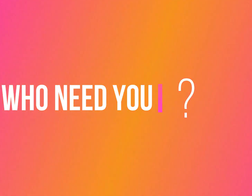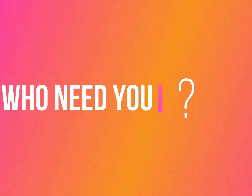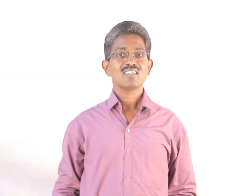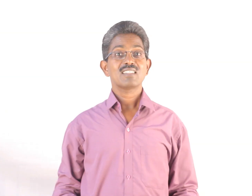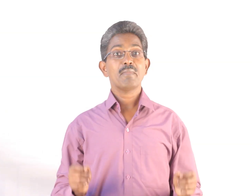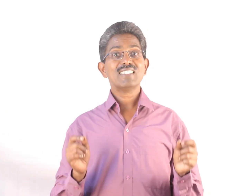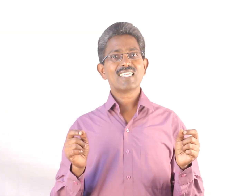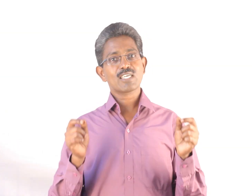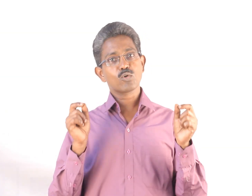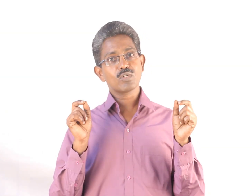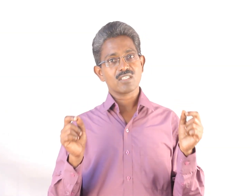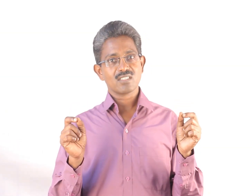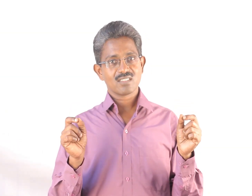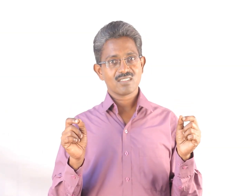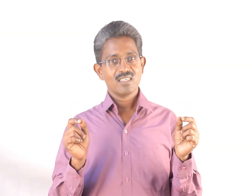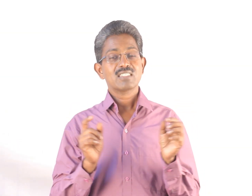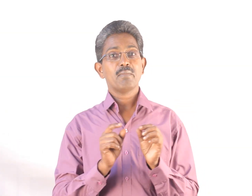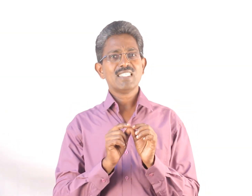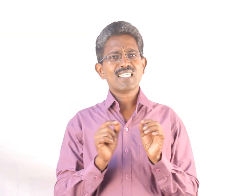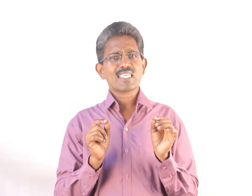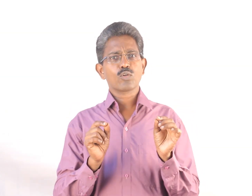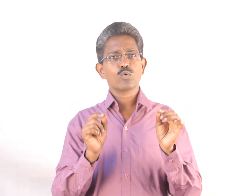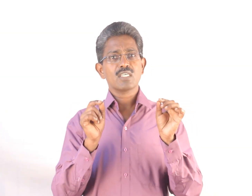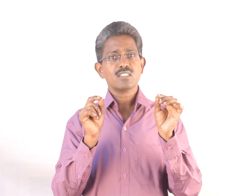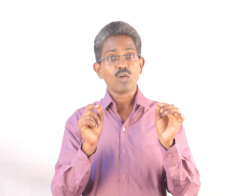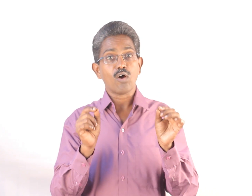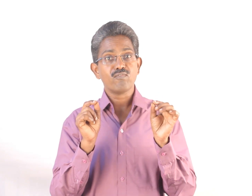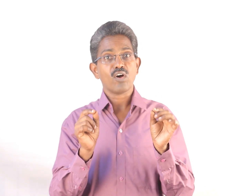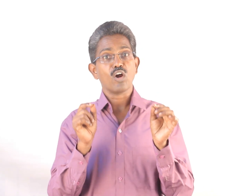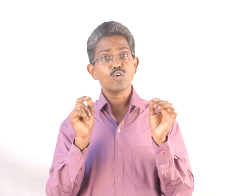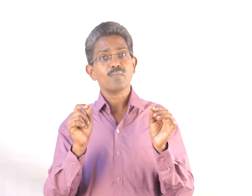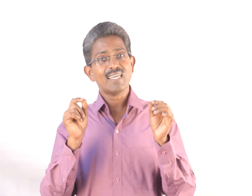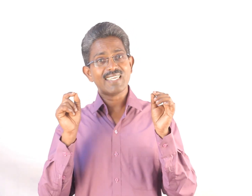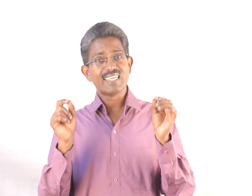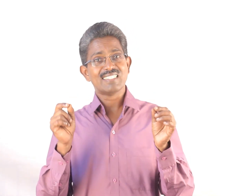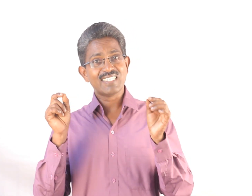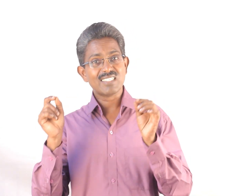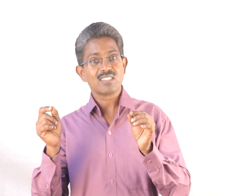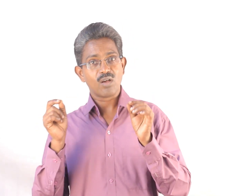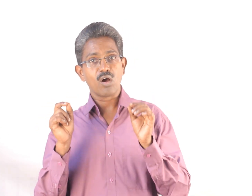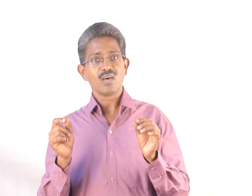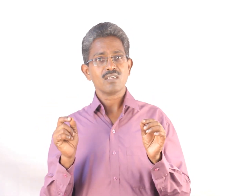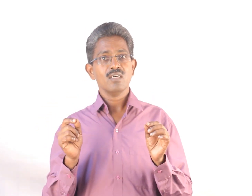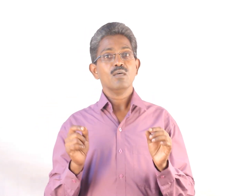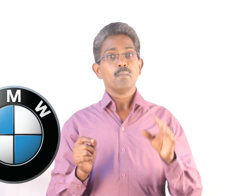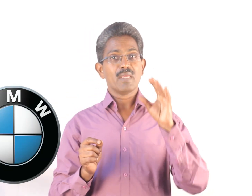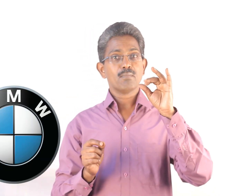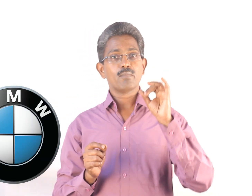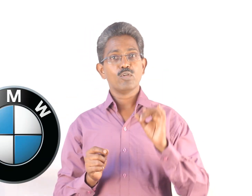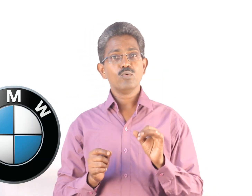The major recruiters. The major recruiters of automobile engineers are BMW,